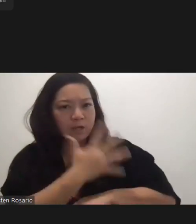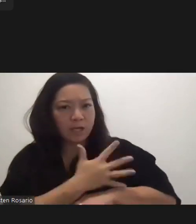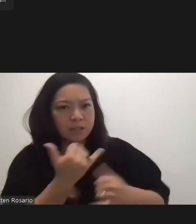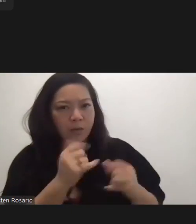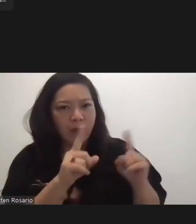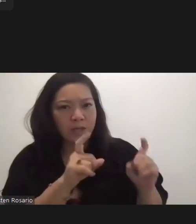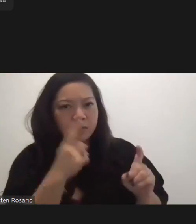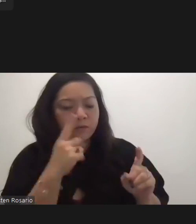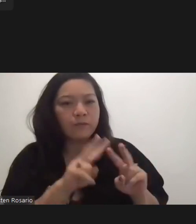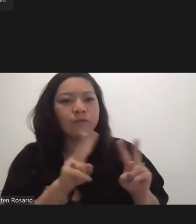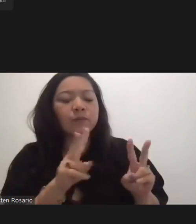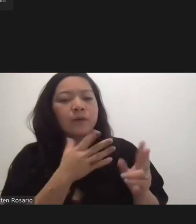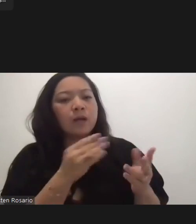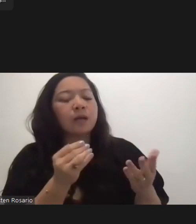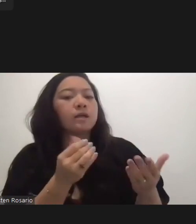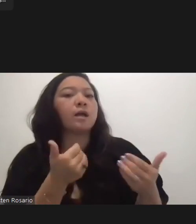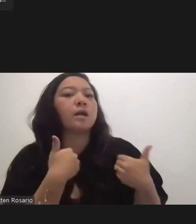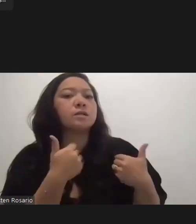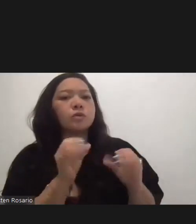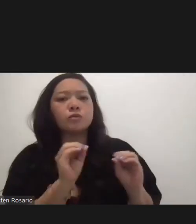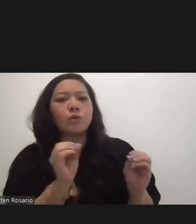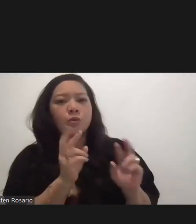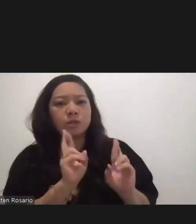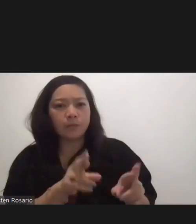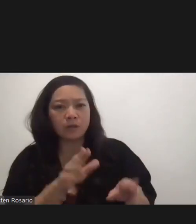verification and has gotten no response.